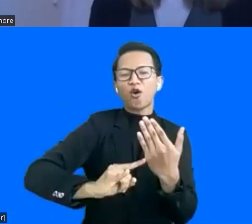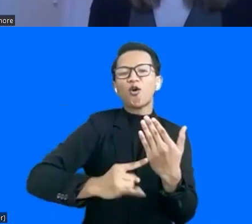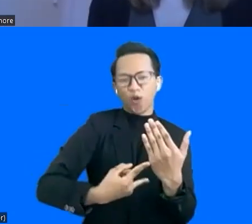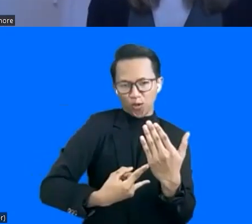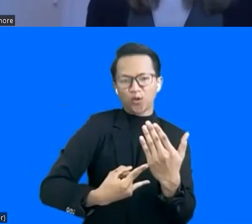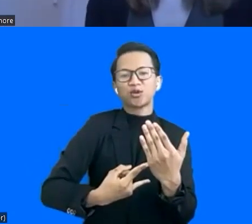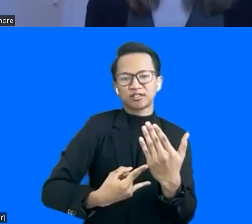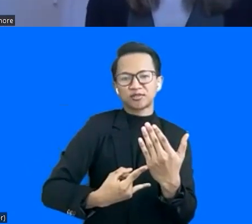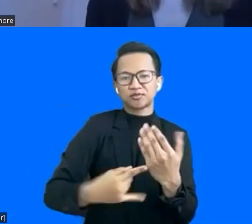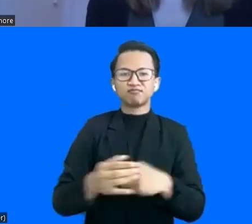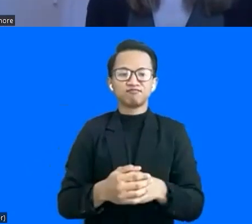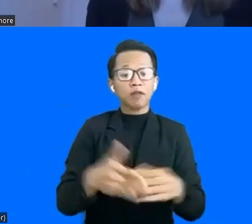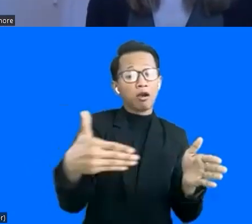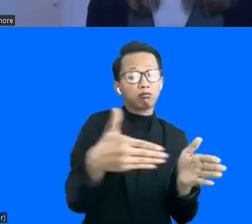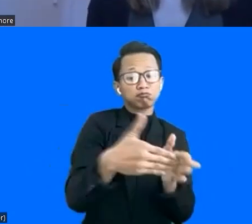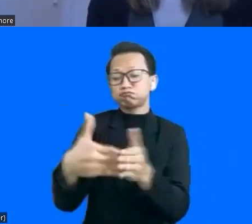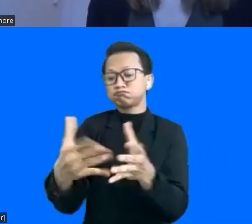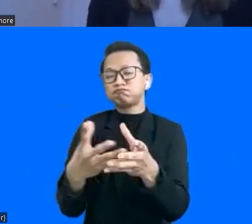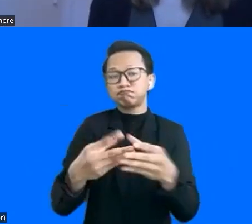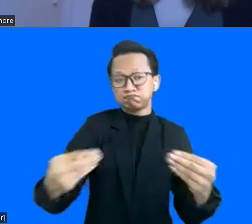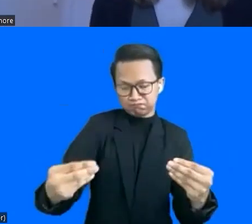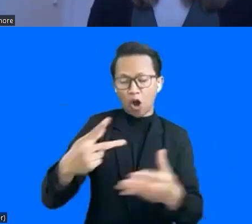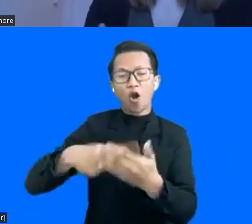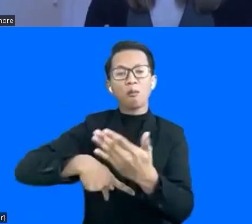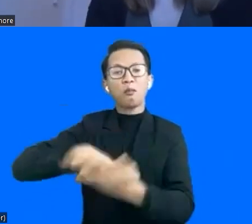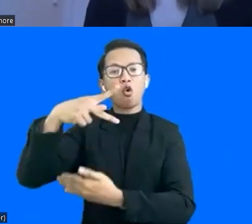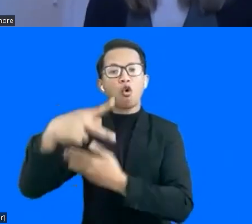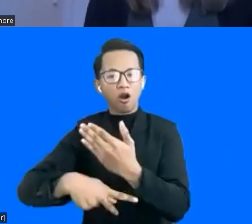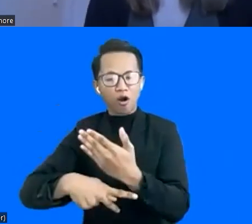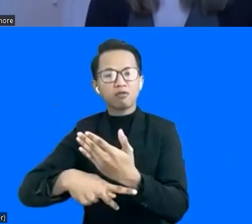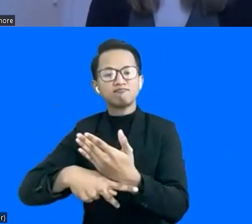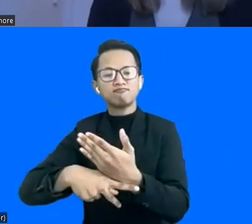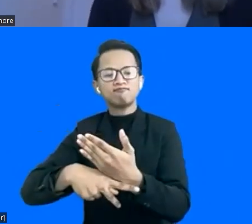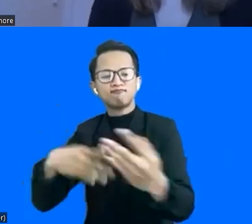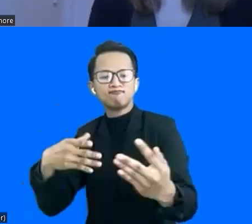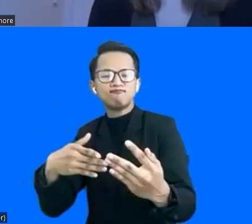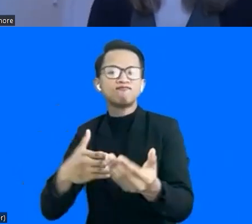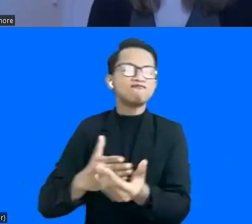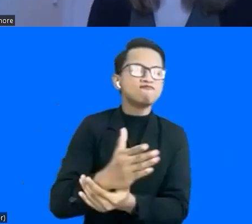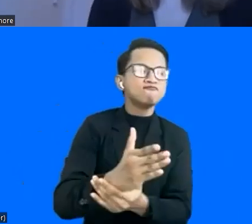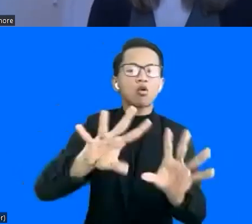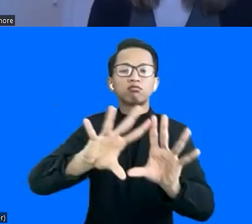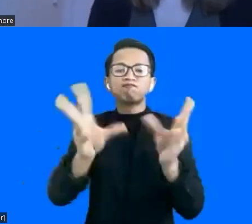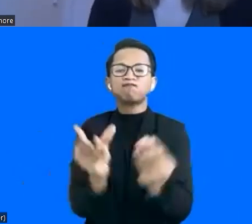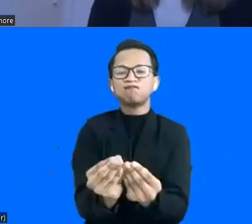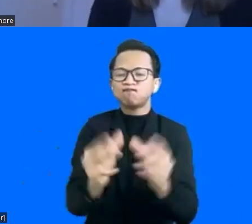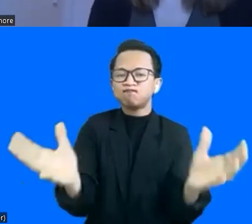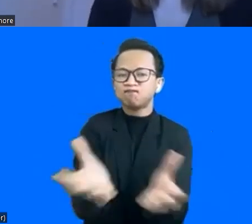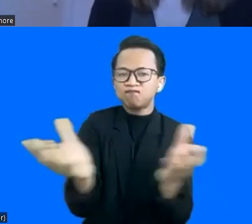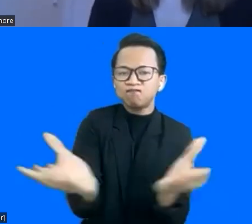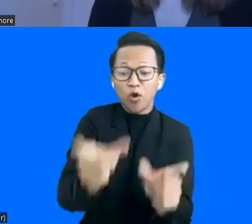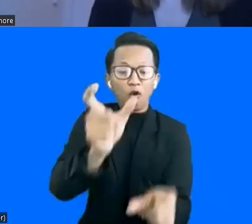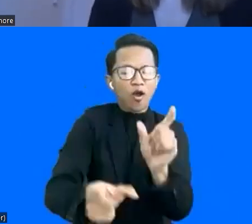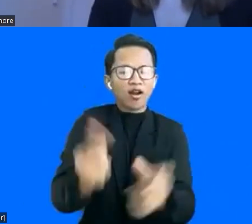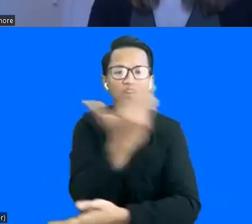addressing the barriers and accelerate progress towards inclusion and economic empowerment for people with